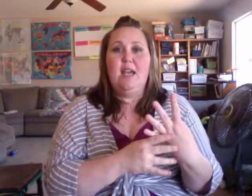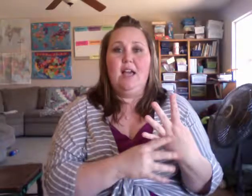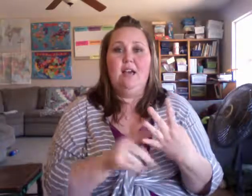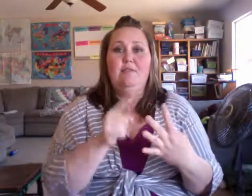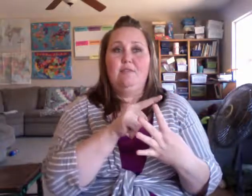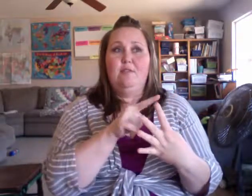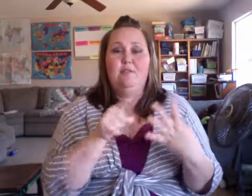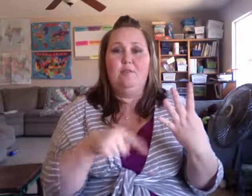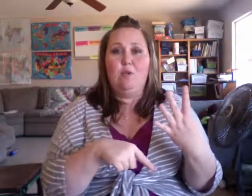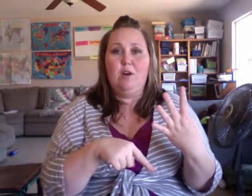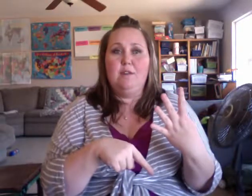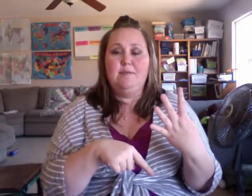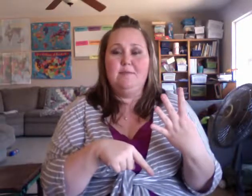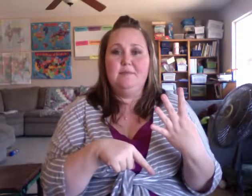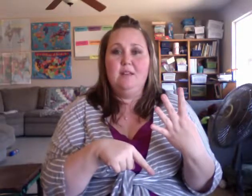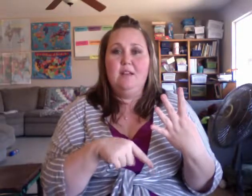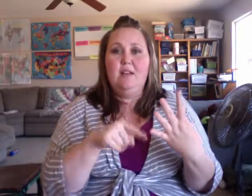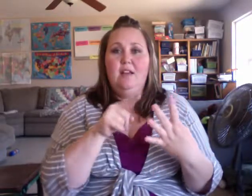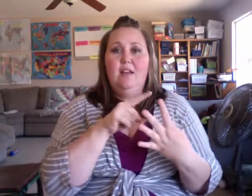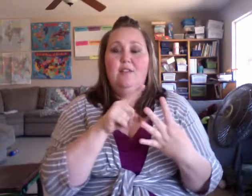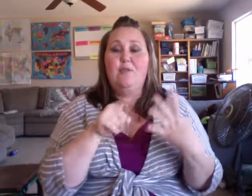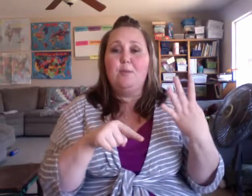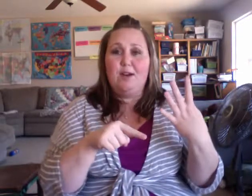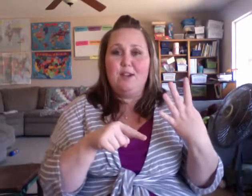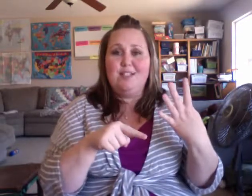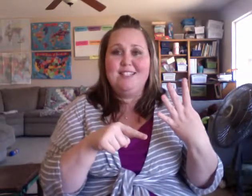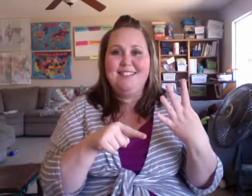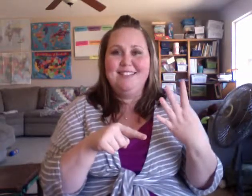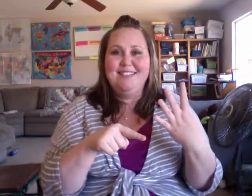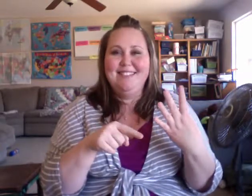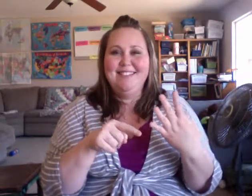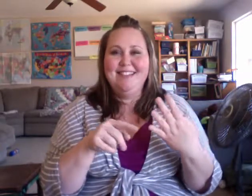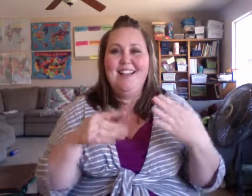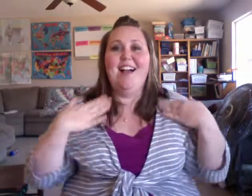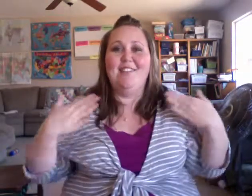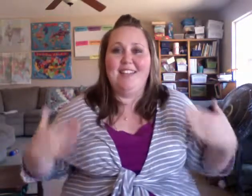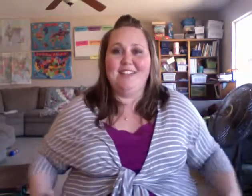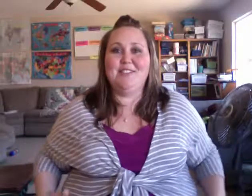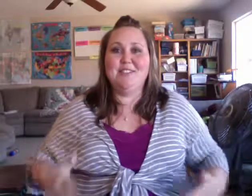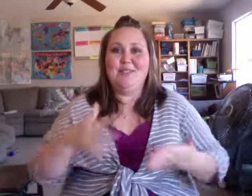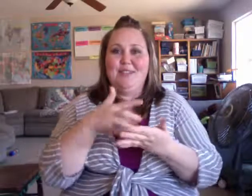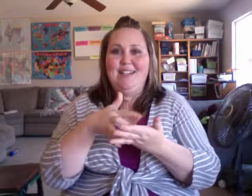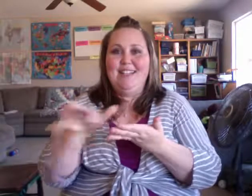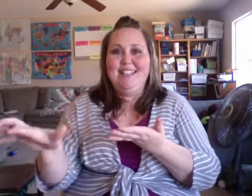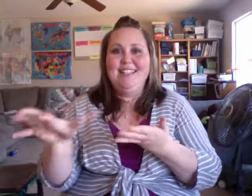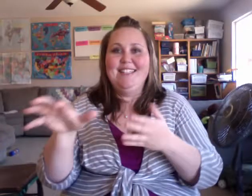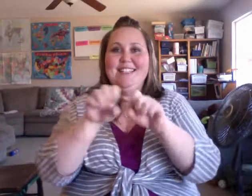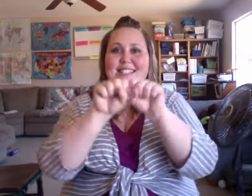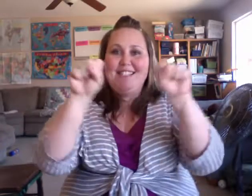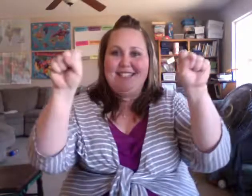have four parts of the excretory system.